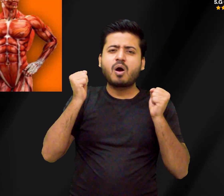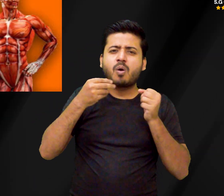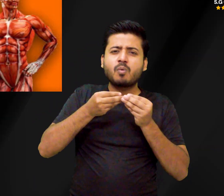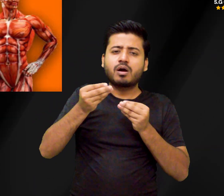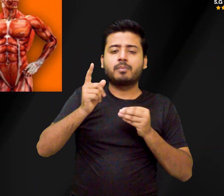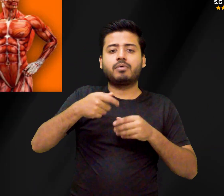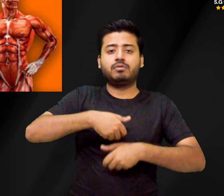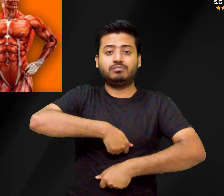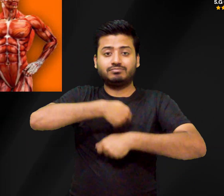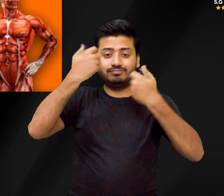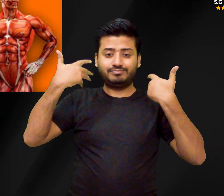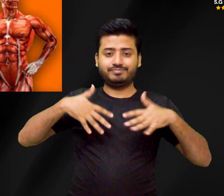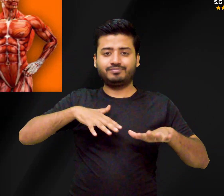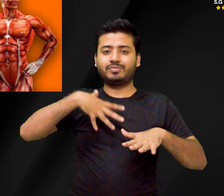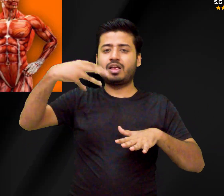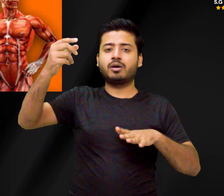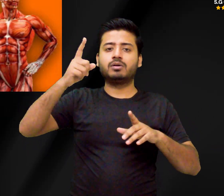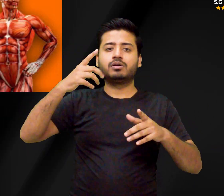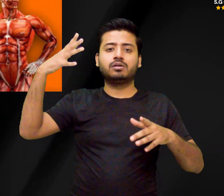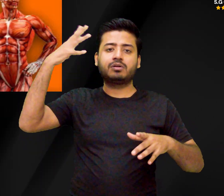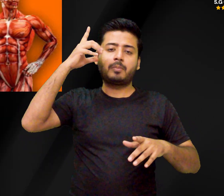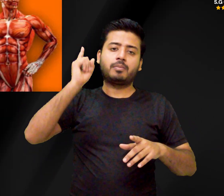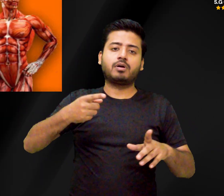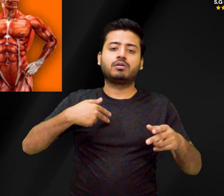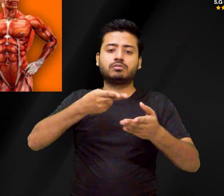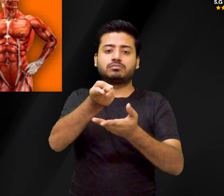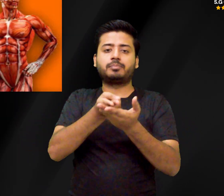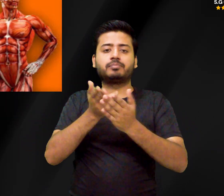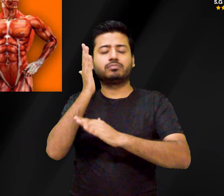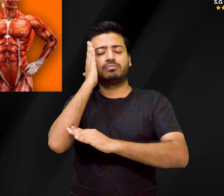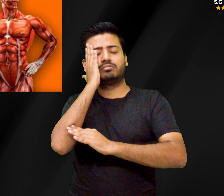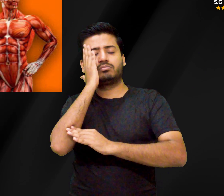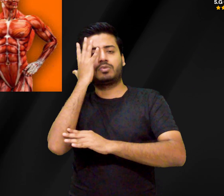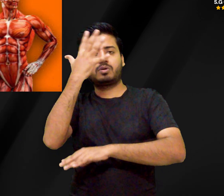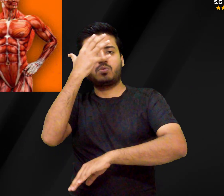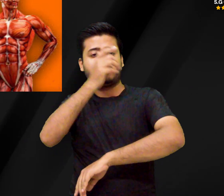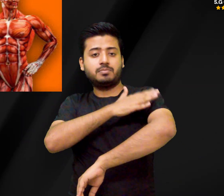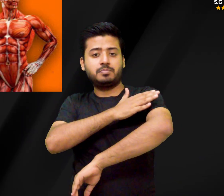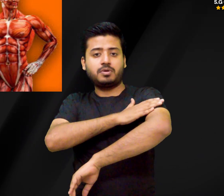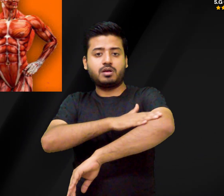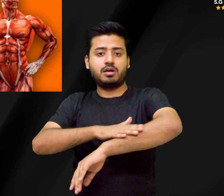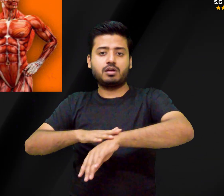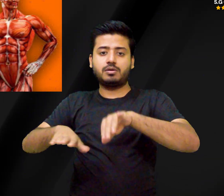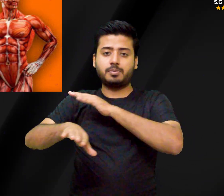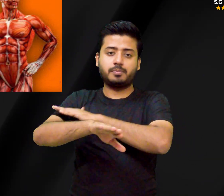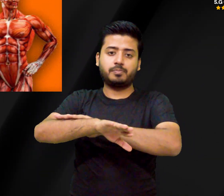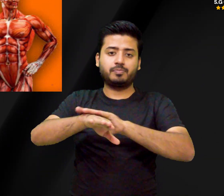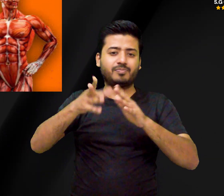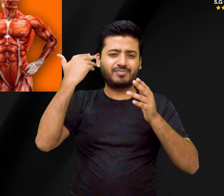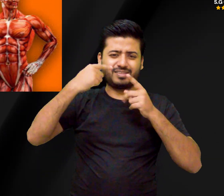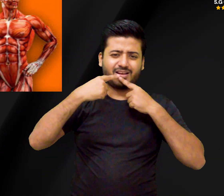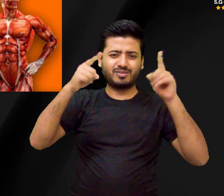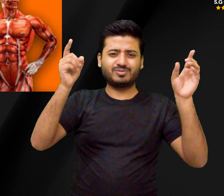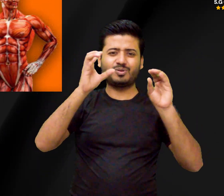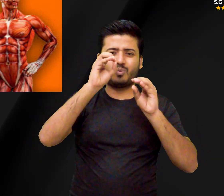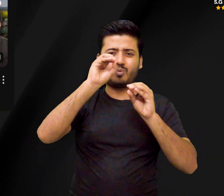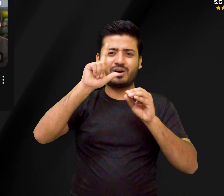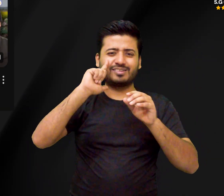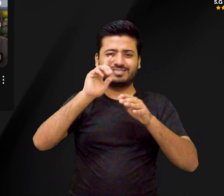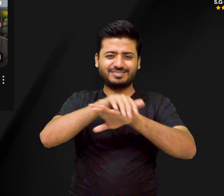affect vitamin D absorption and synthesis. It is important to remember that prolonged sun exposure without protection increases the risk of